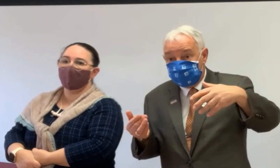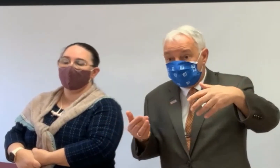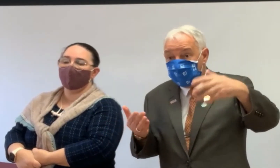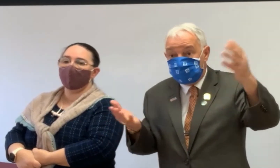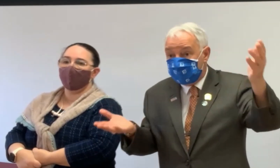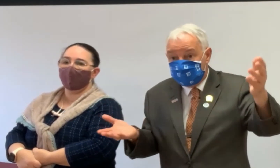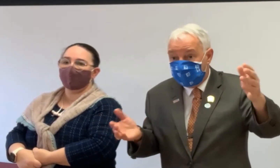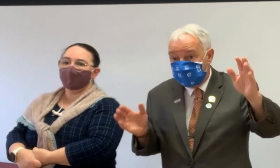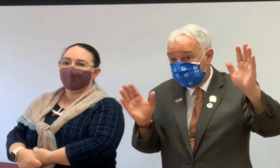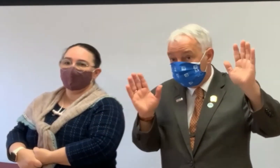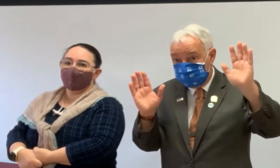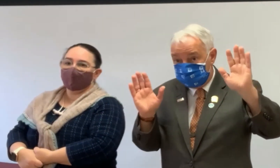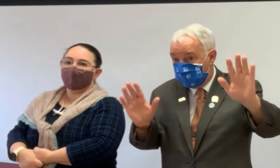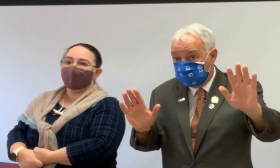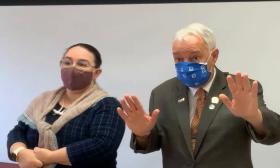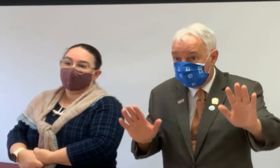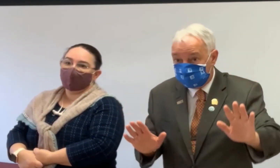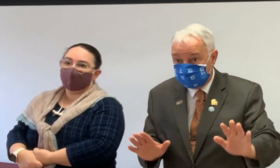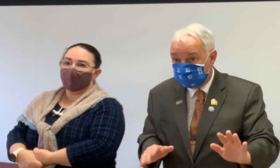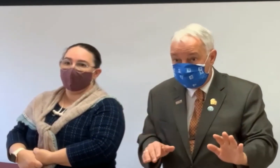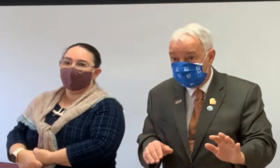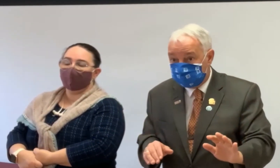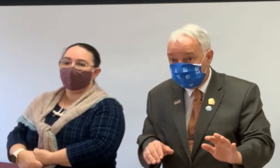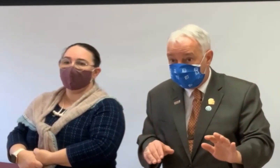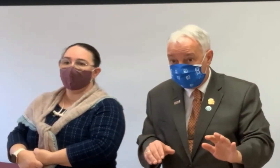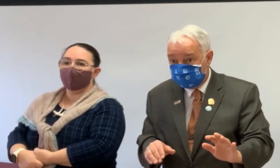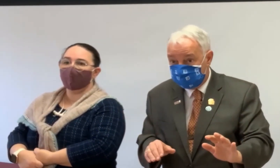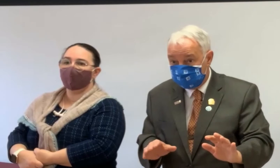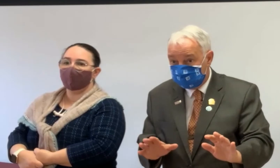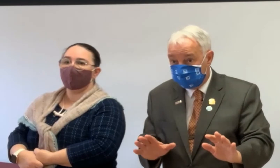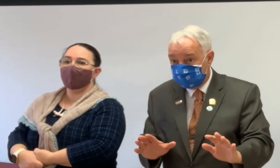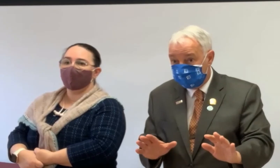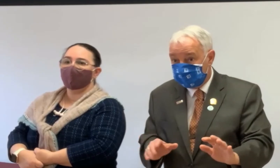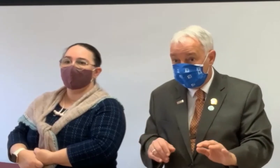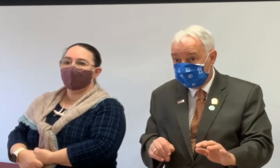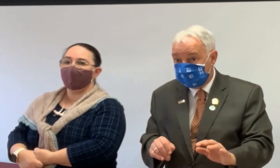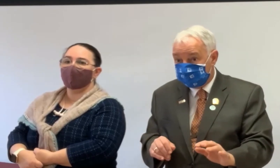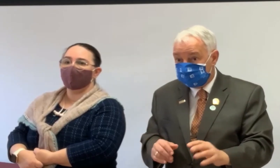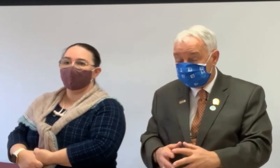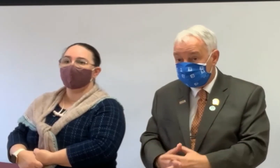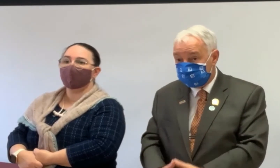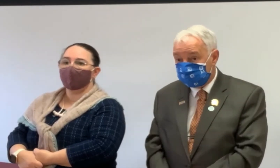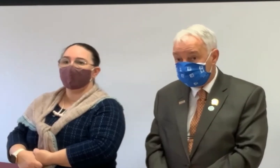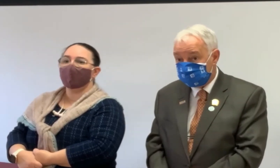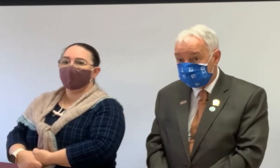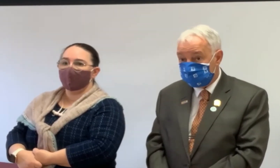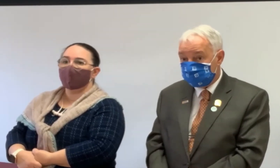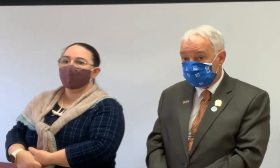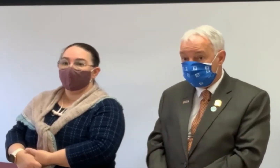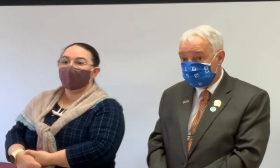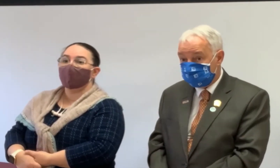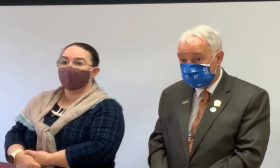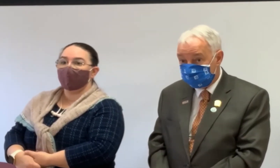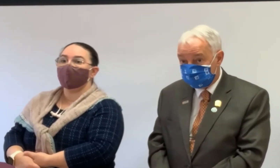And if you don't need the money, don't consider it a reverse mortgage. Right. Because I know somebody that, that did that